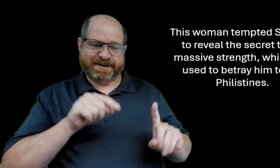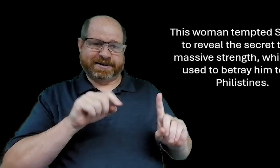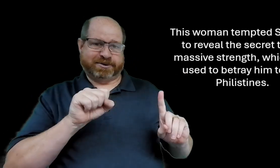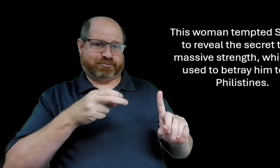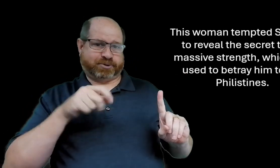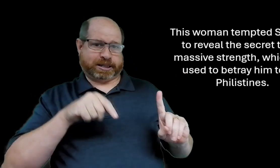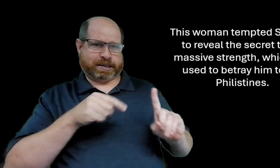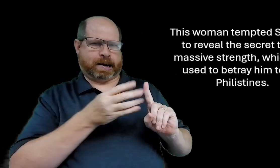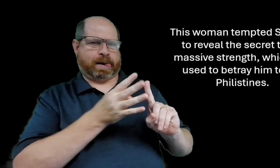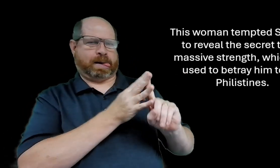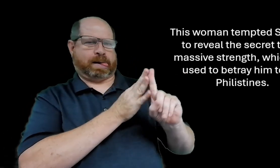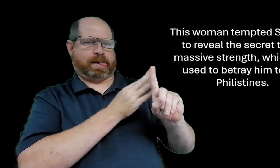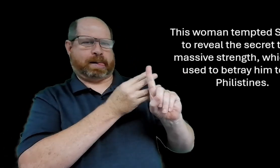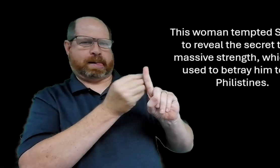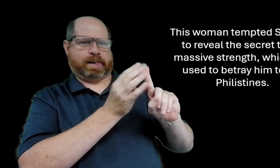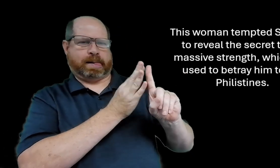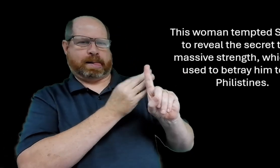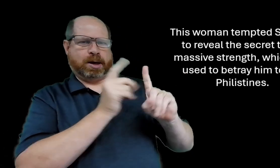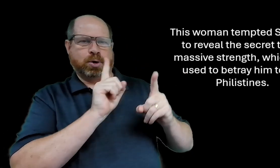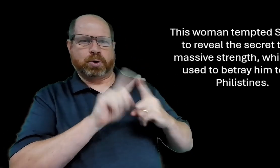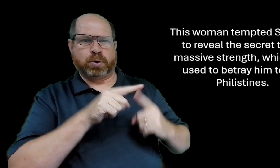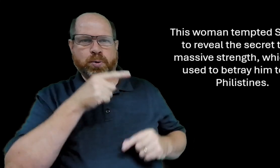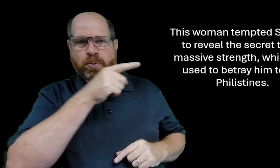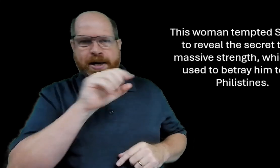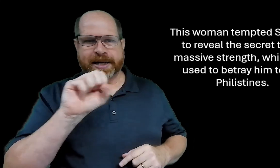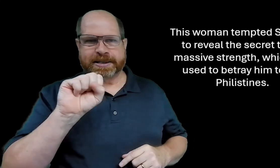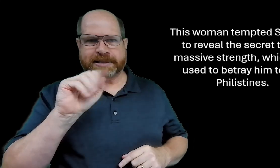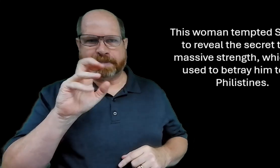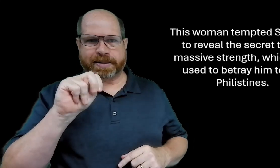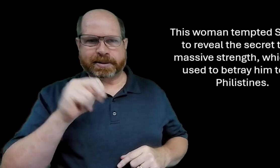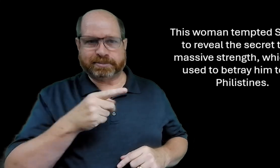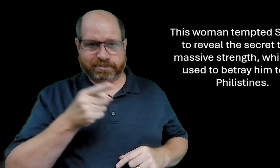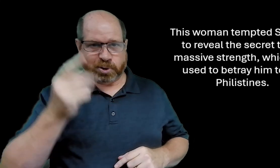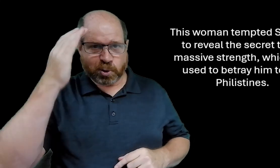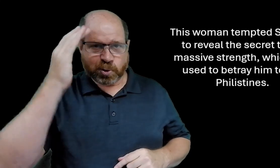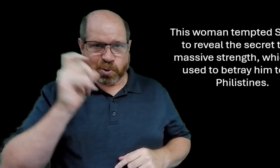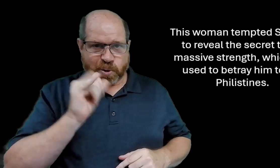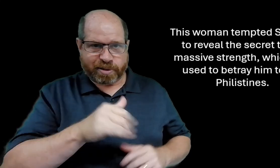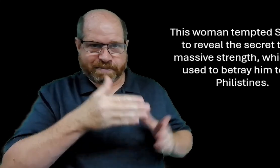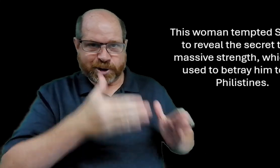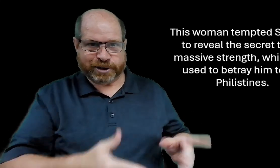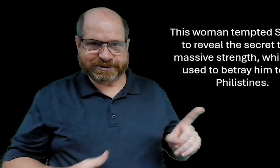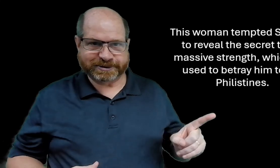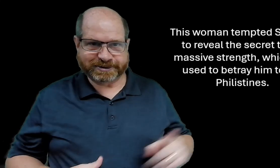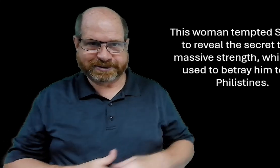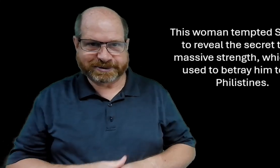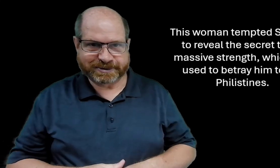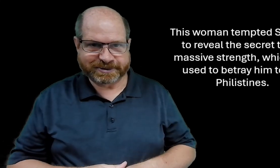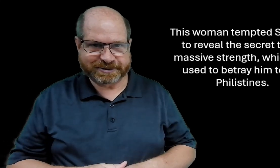interesting story she manipulated him do you know who manipulated samson